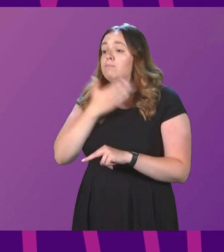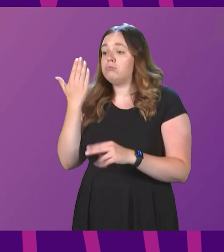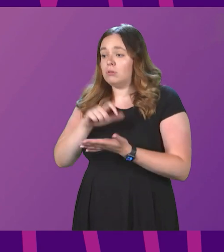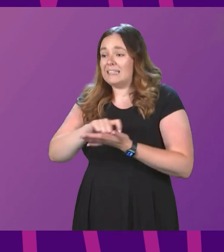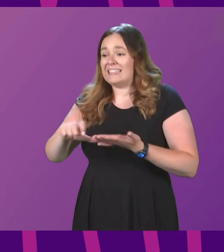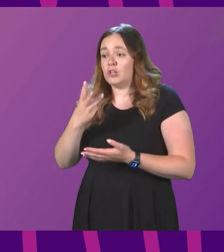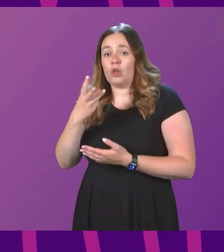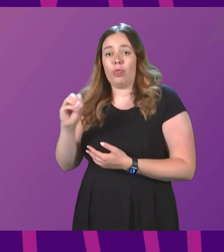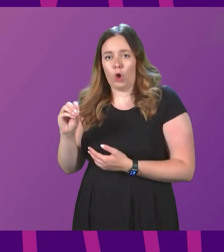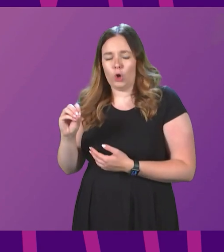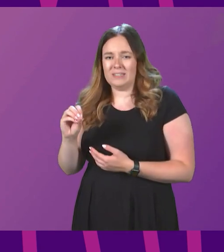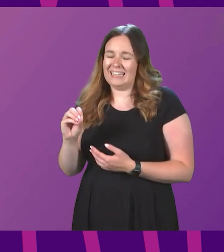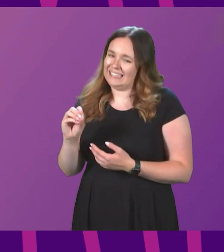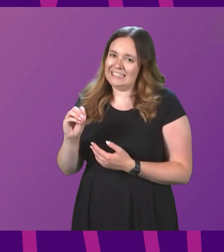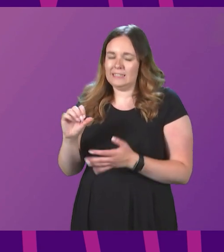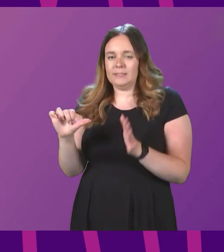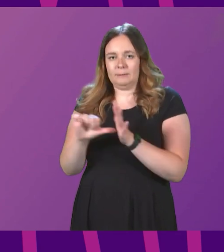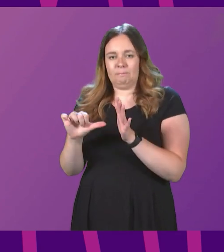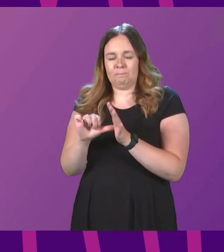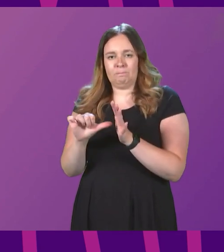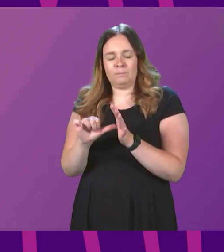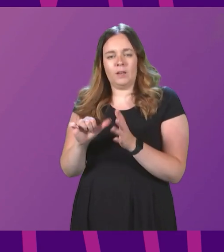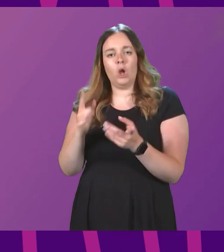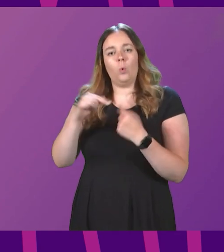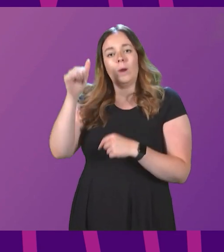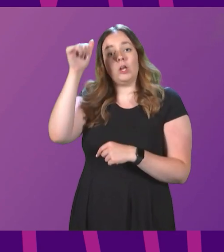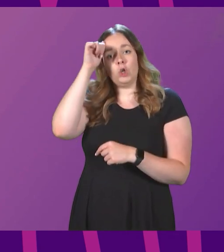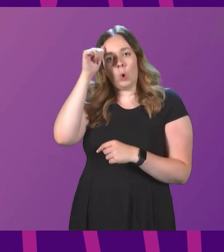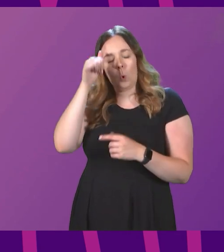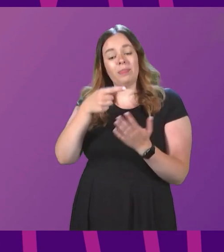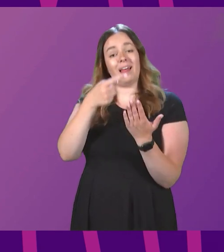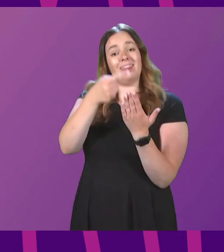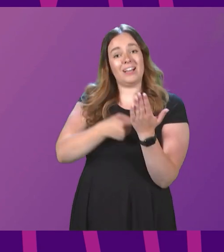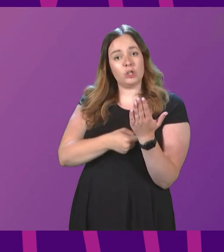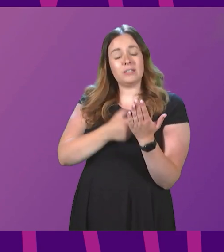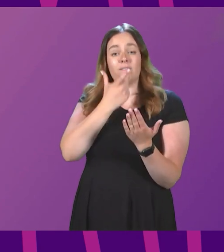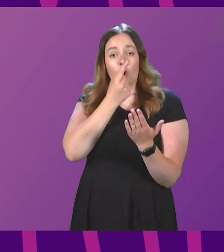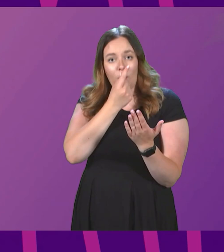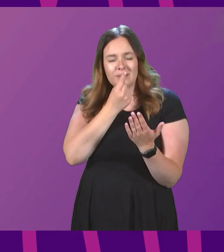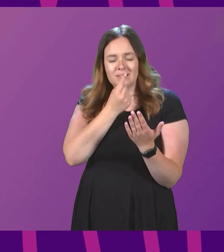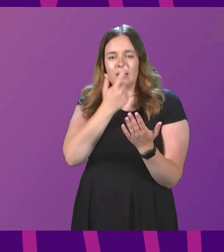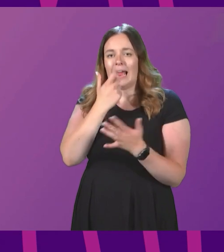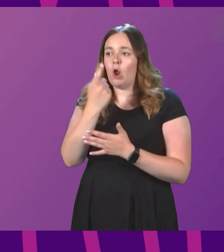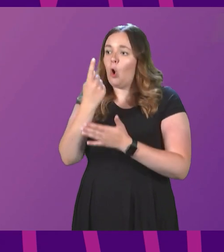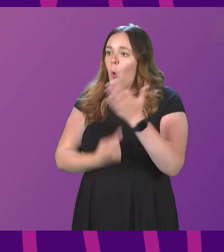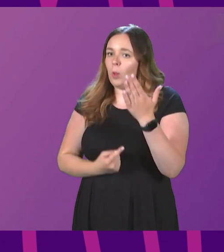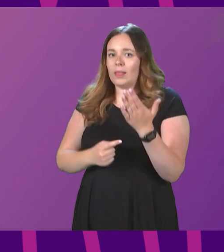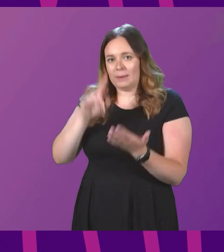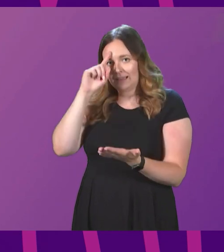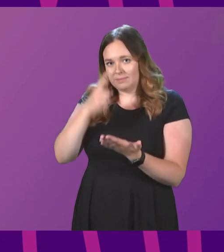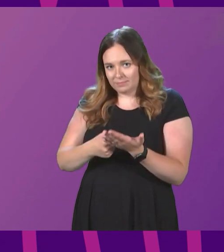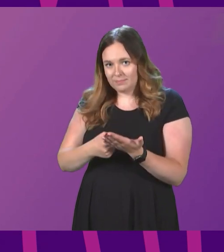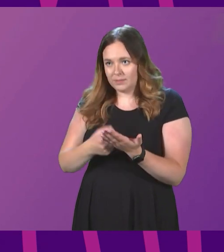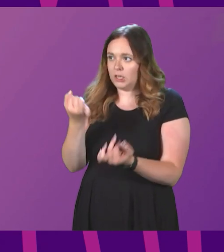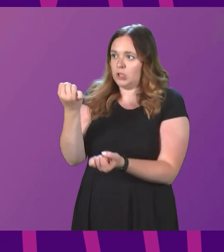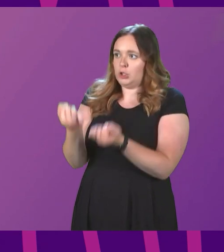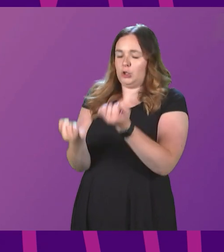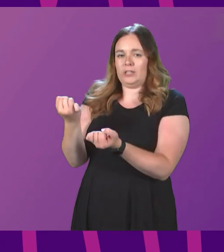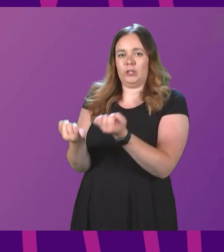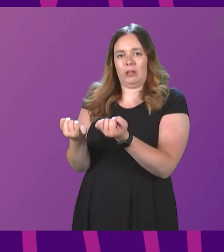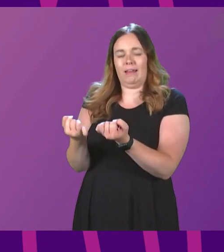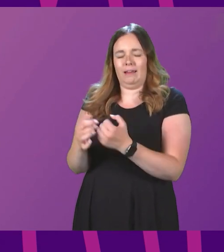order is contested. We know that legislative competence can only be determined judicially